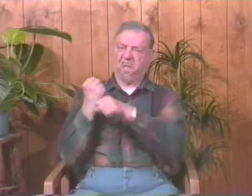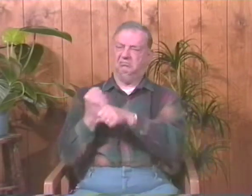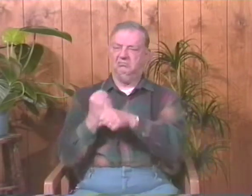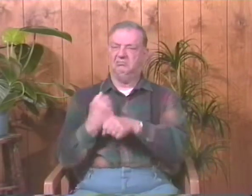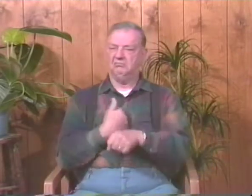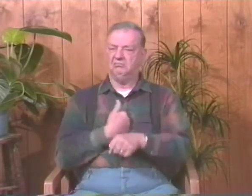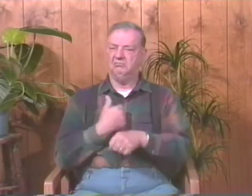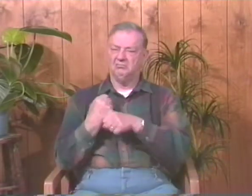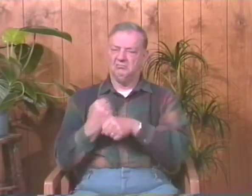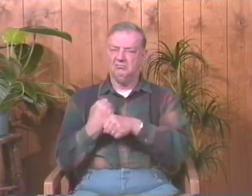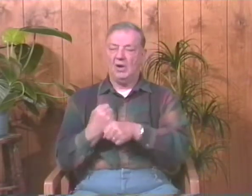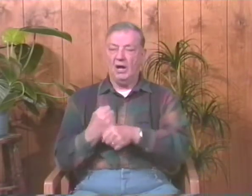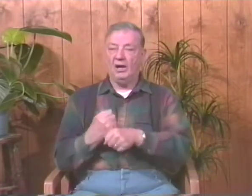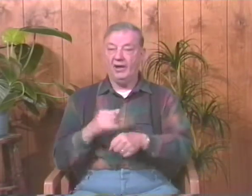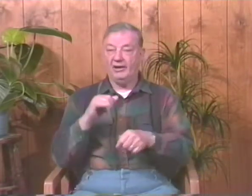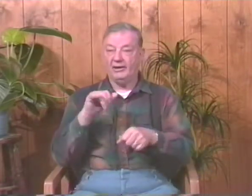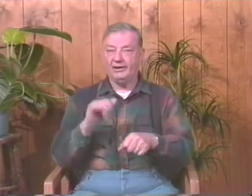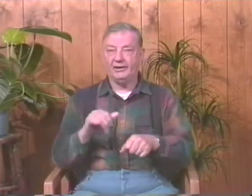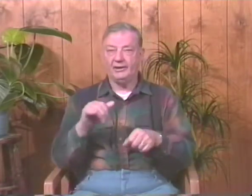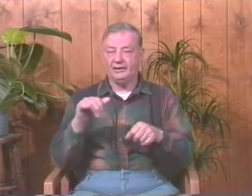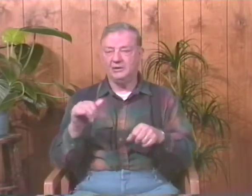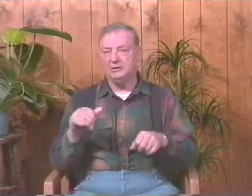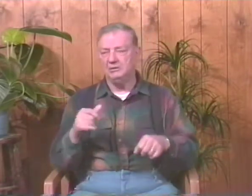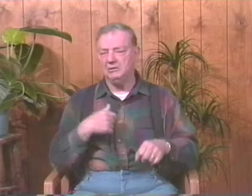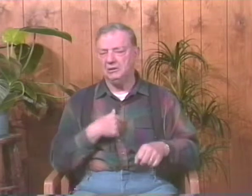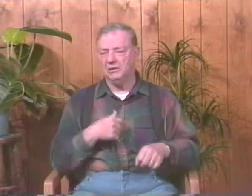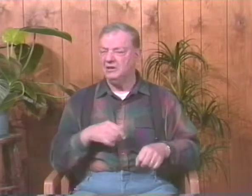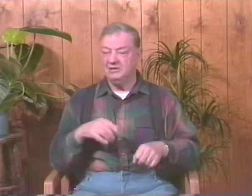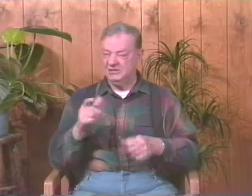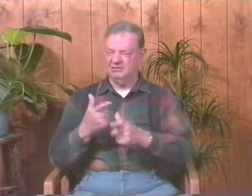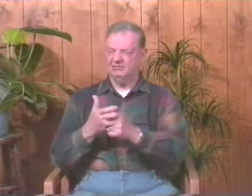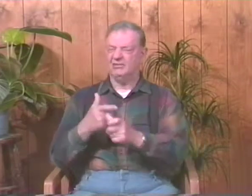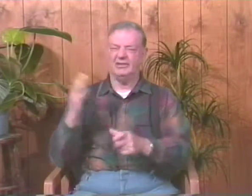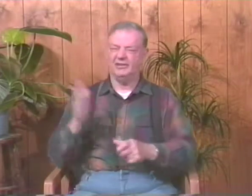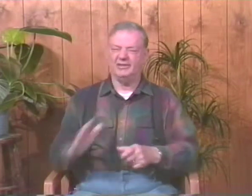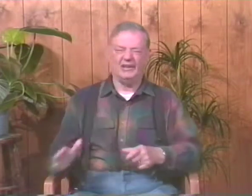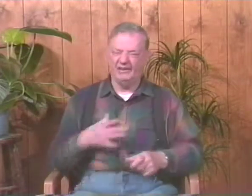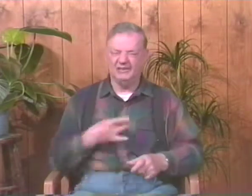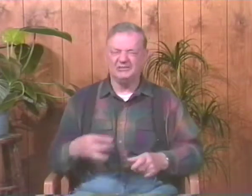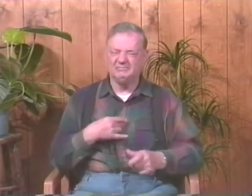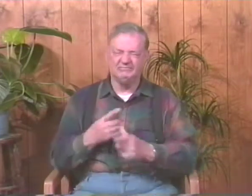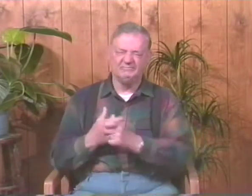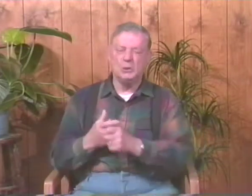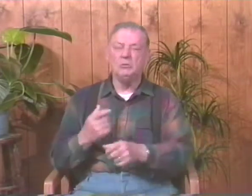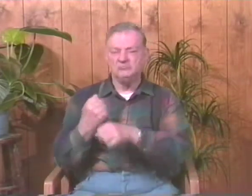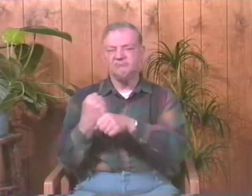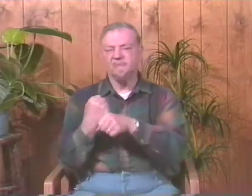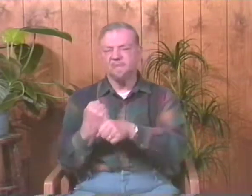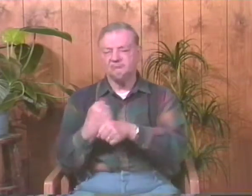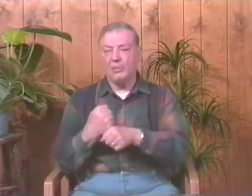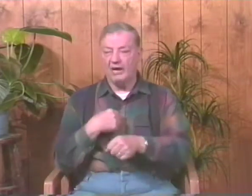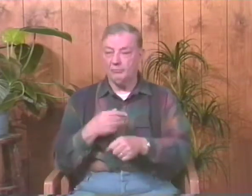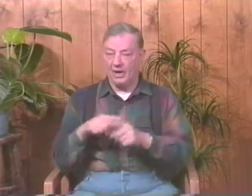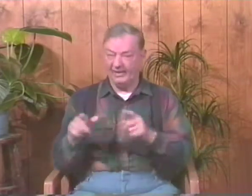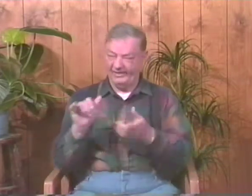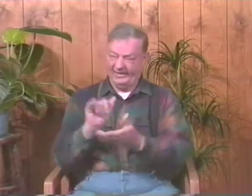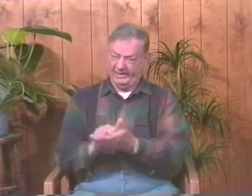I was more of a baseball player, and track really was not my forte, but I did like playing